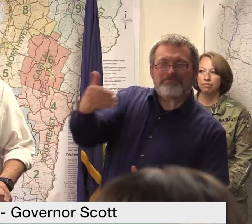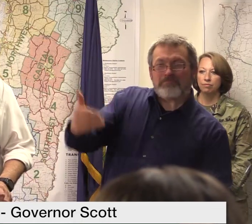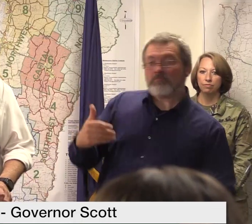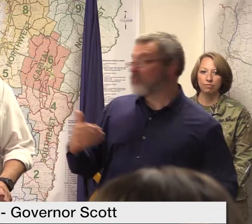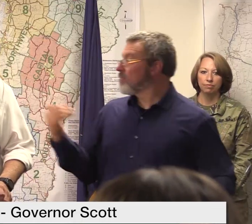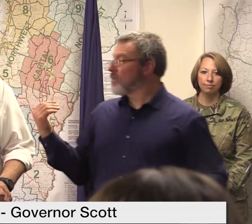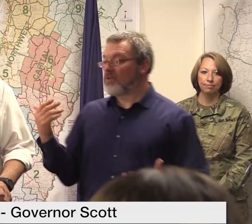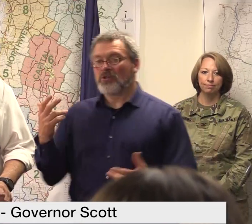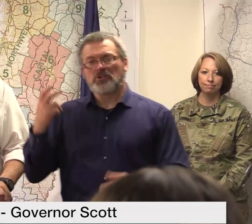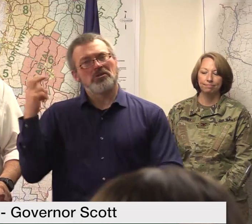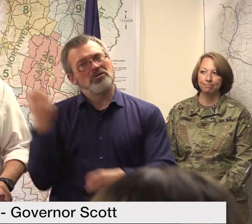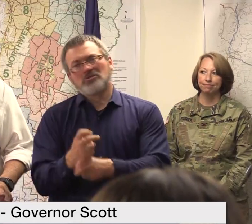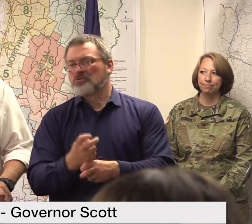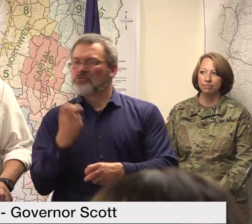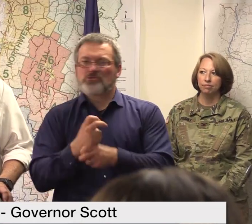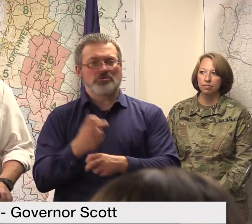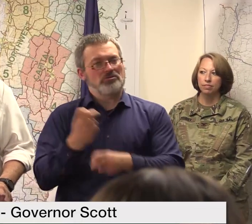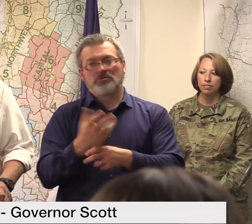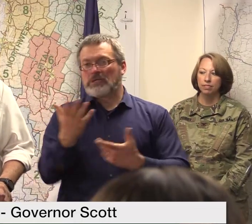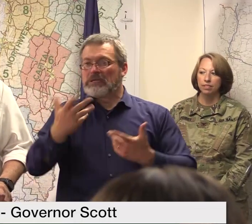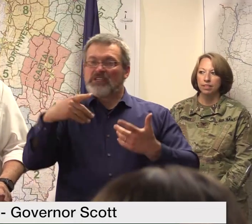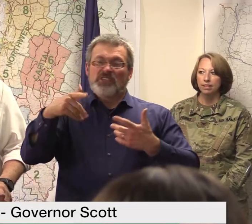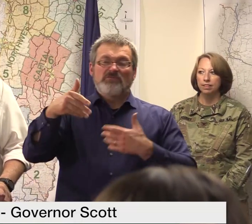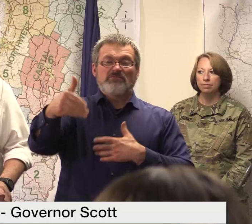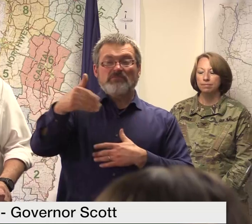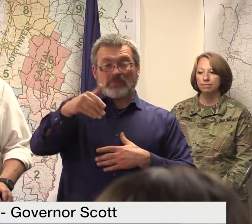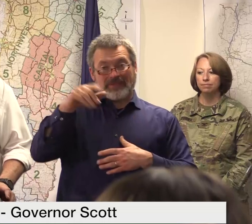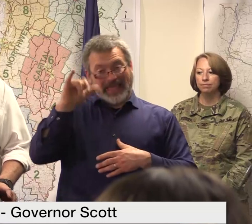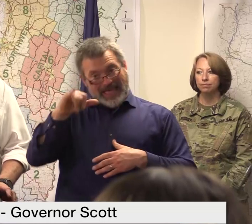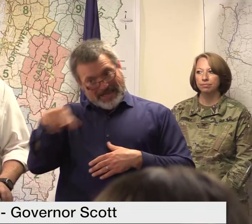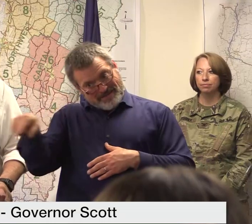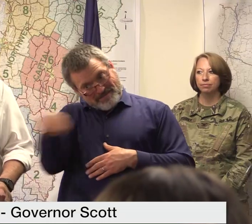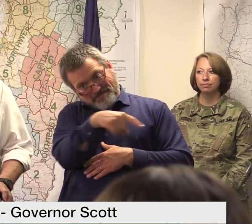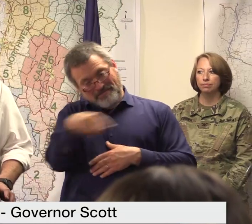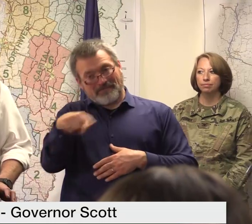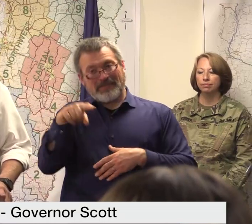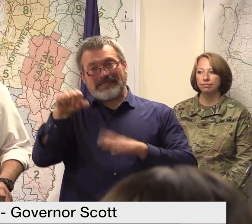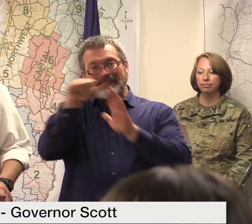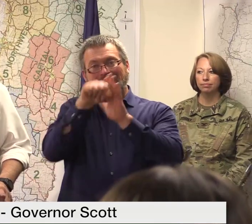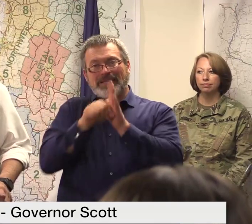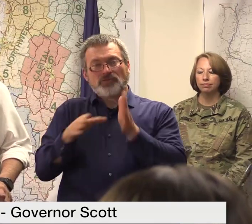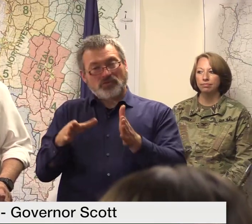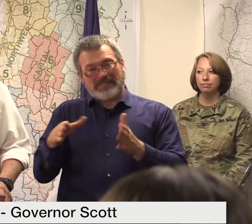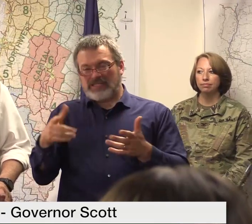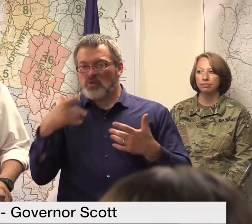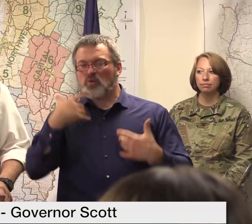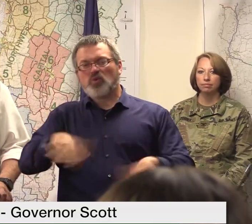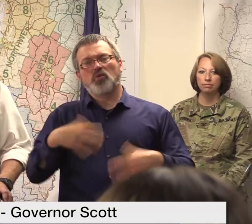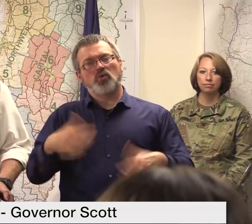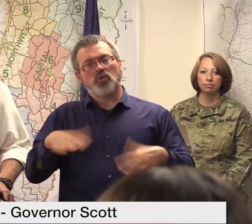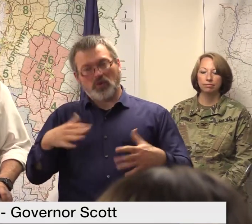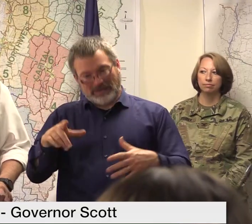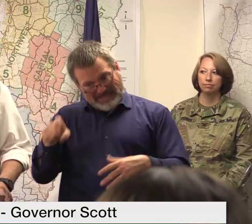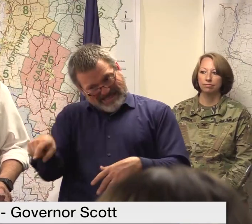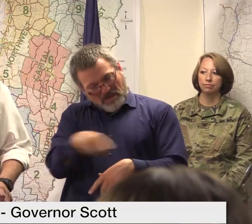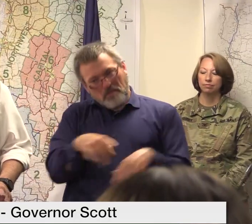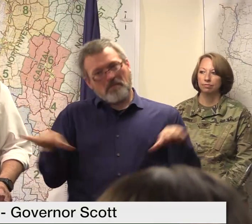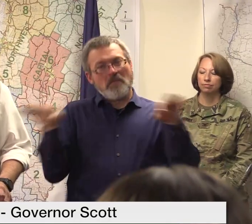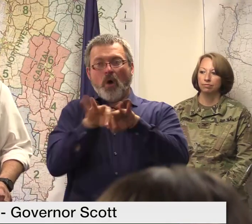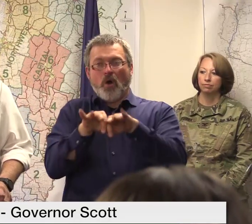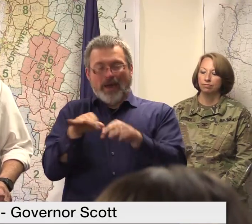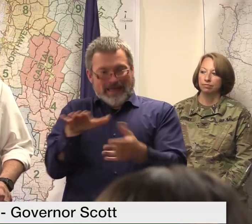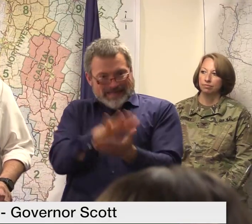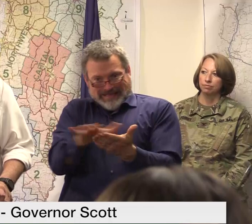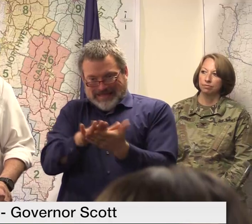citywide recovery work that's still occurring on state street and you know directing thousands i mean literally dmv